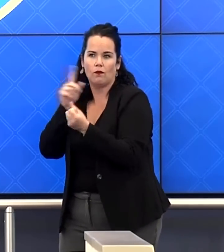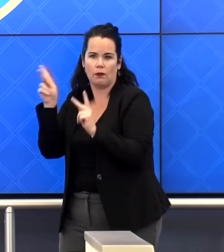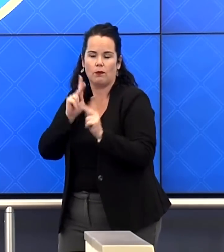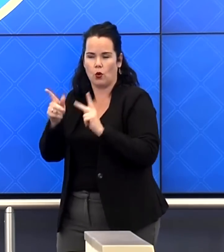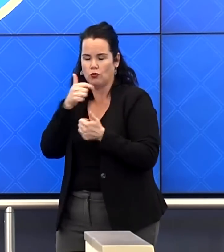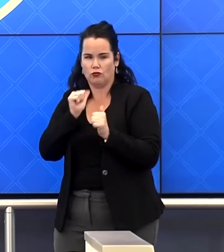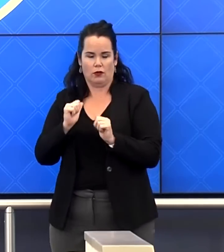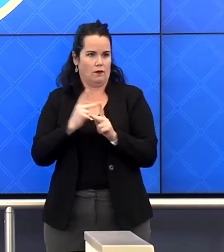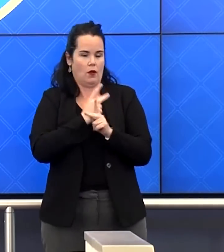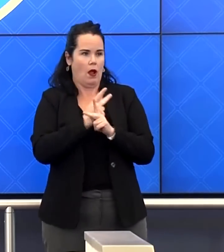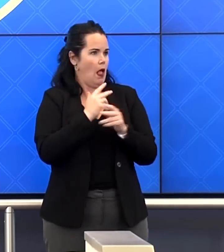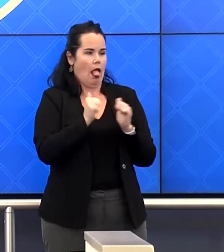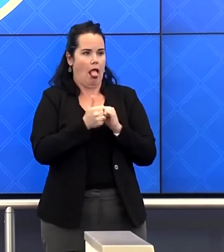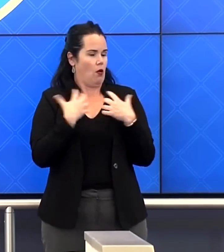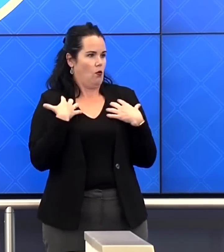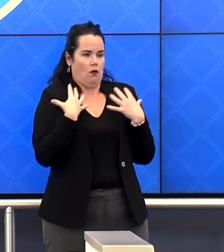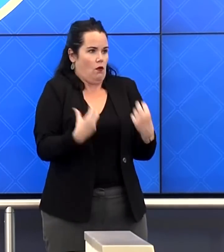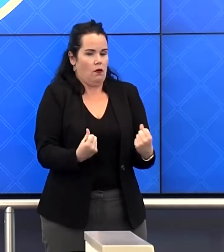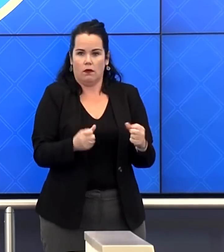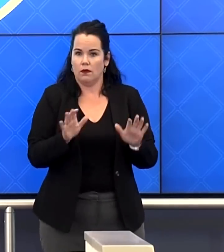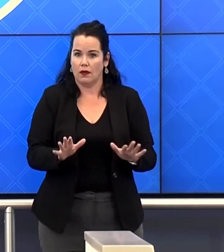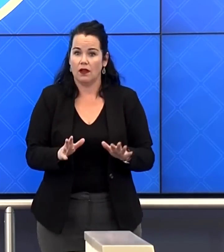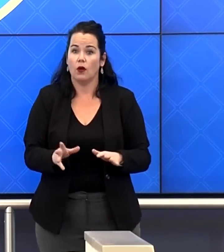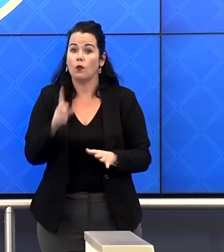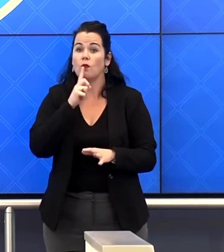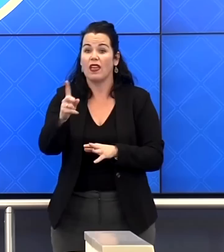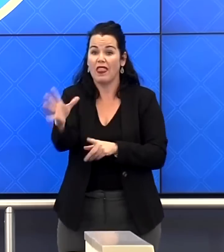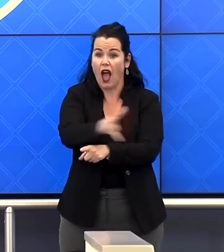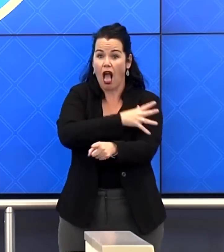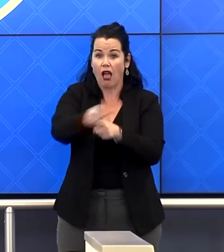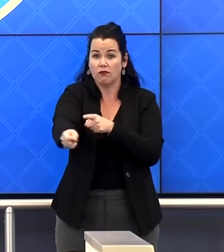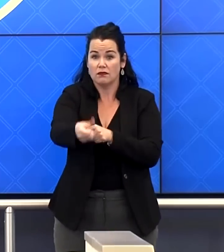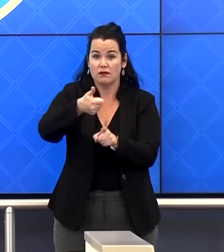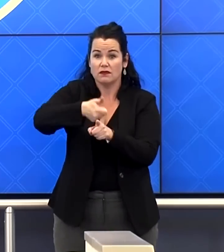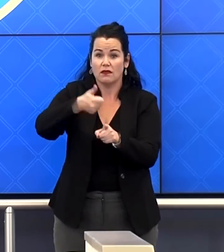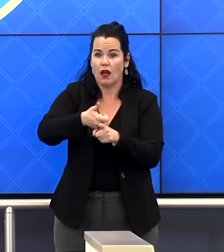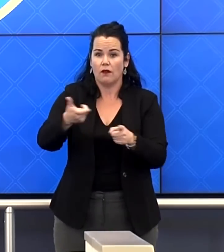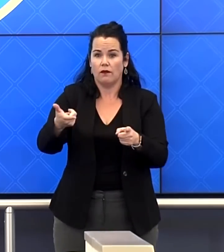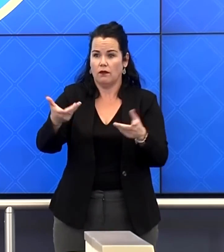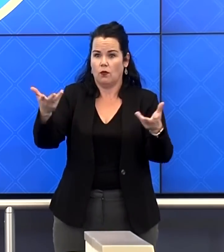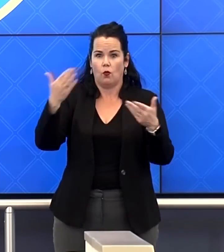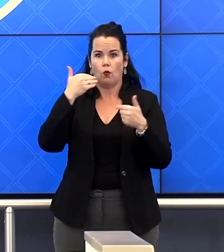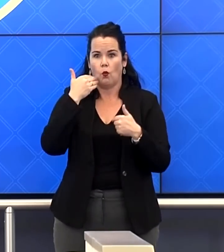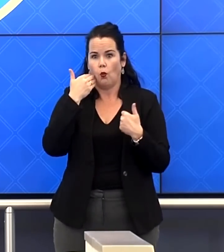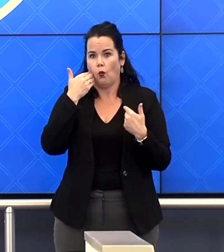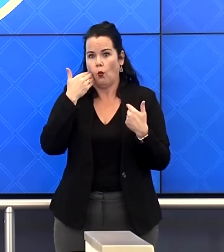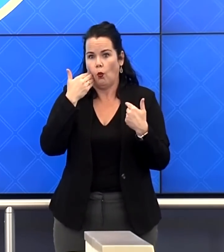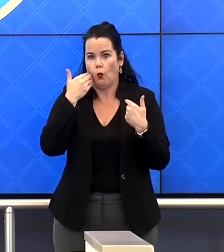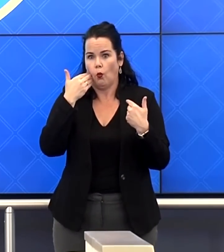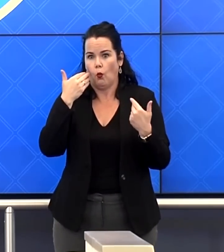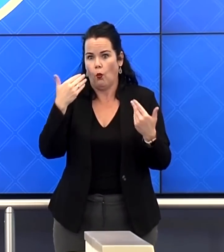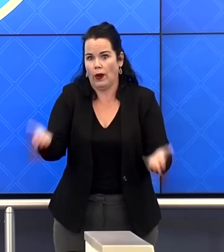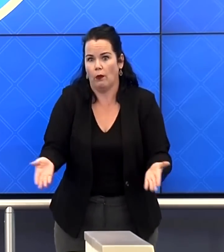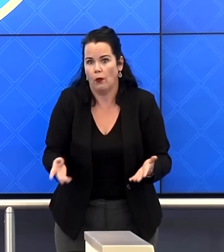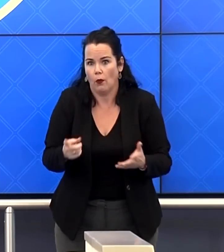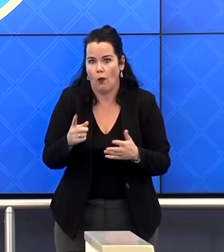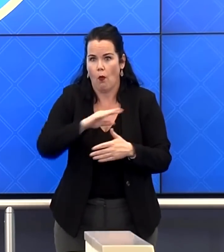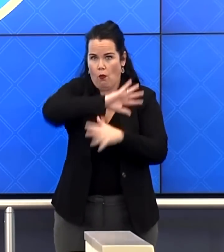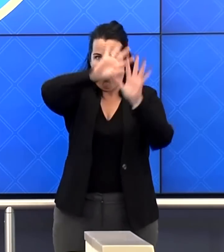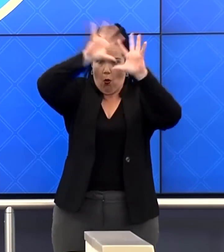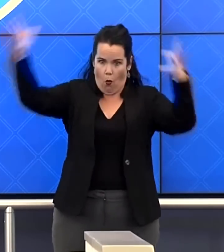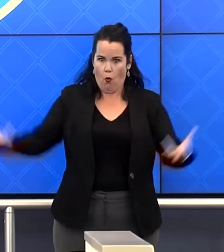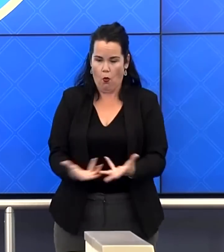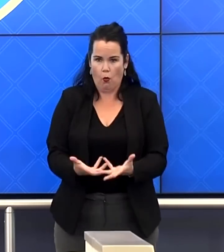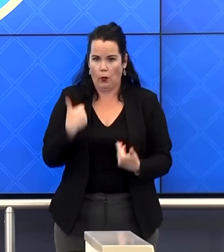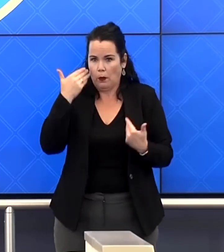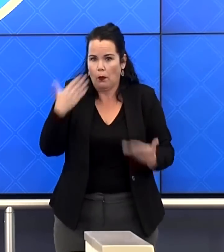The depth and of the destruction is unknown yet, but we will, I mean, I think it's safe to anticipate that there are going to be